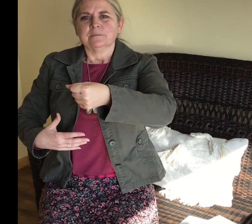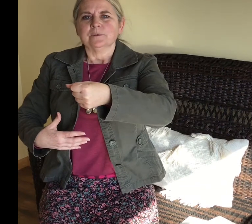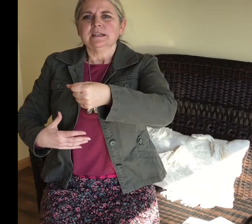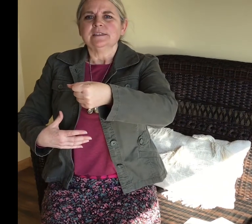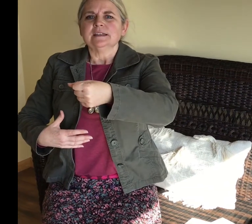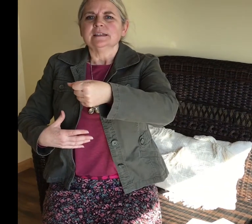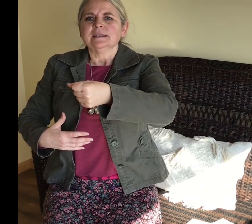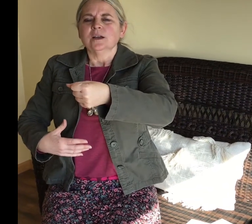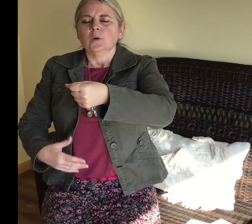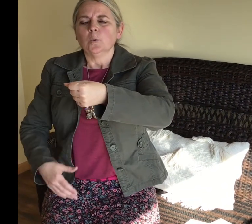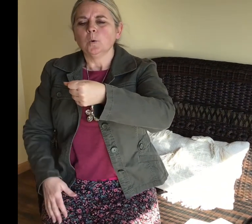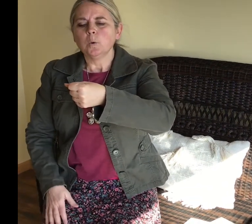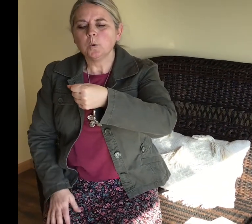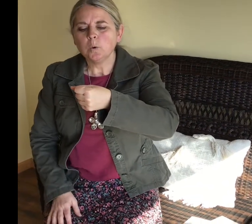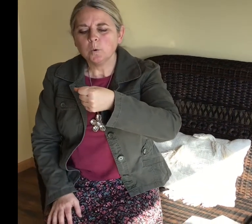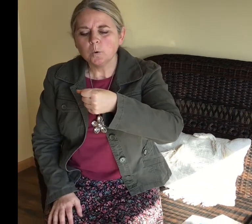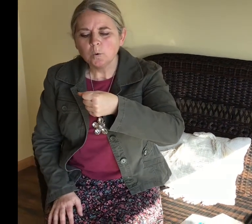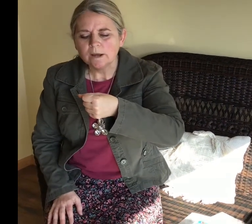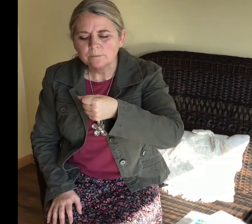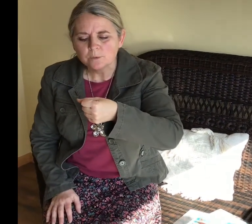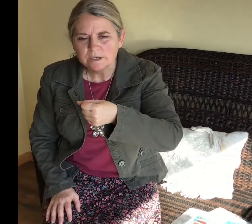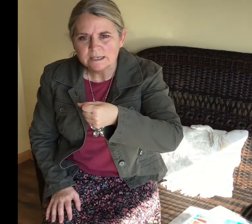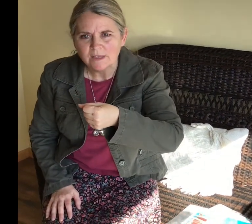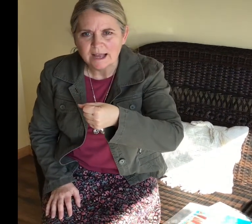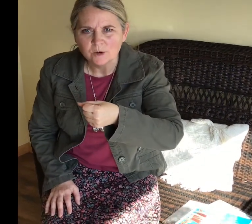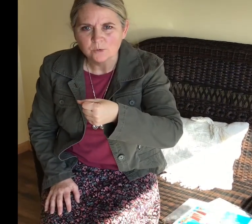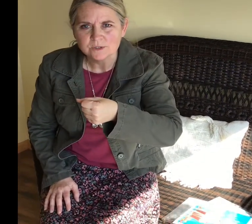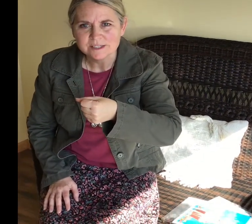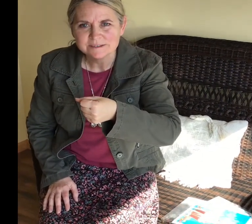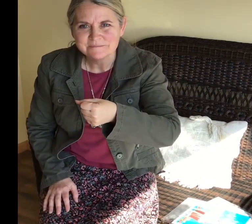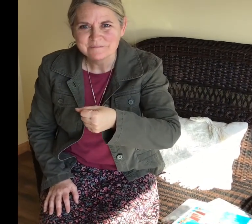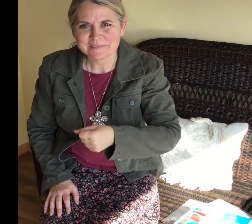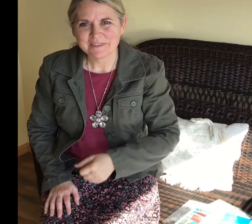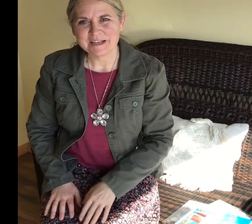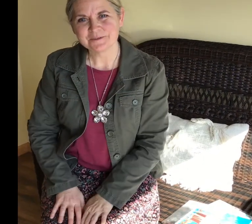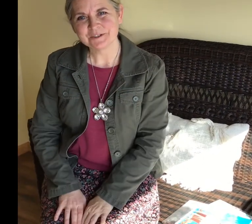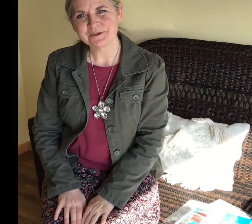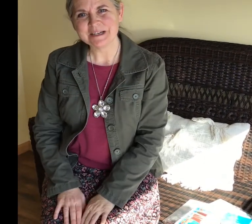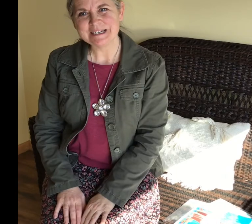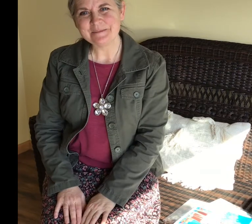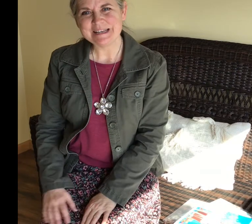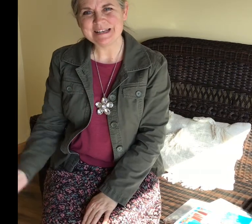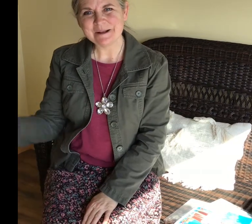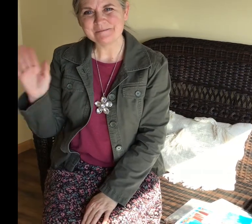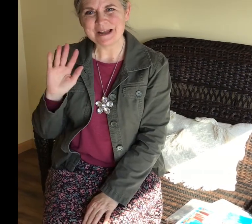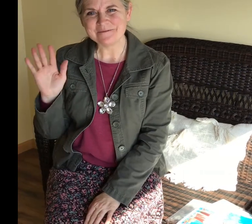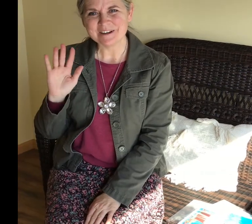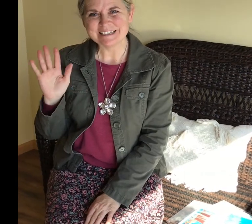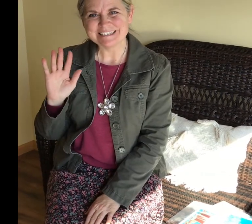breathe in and breathe out. Thanks for joining me. Bye, friends.